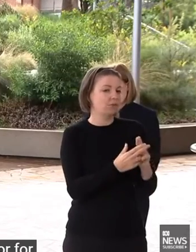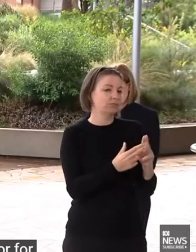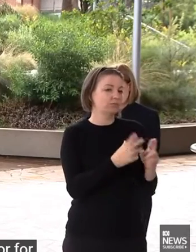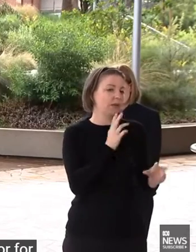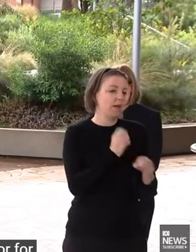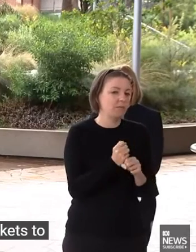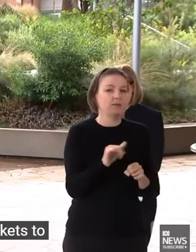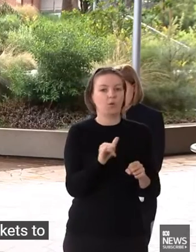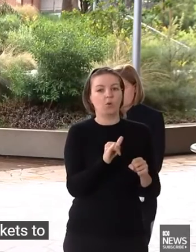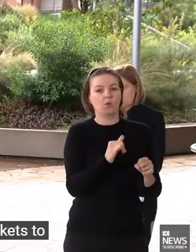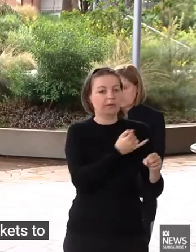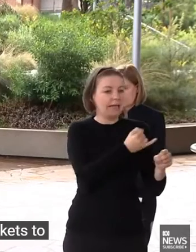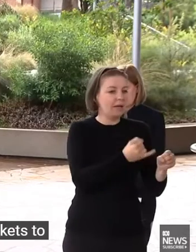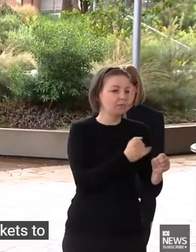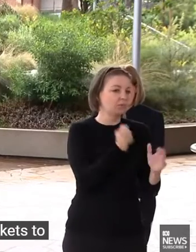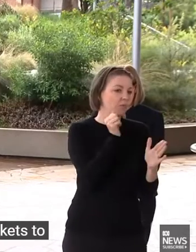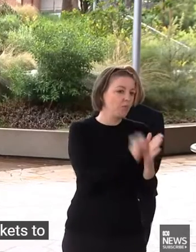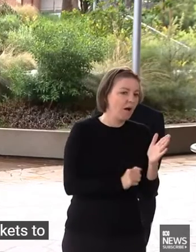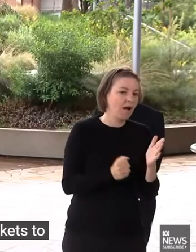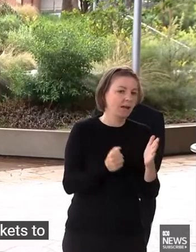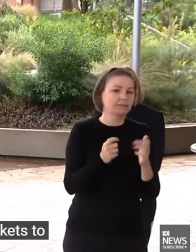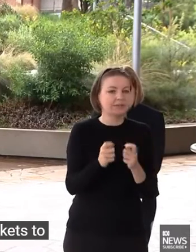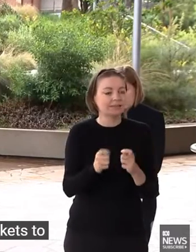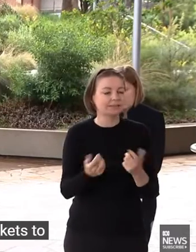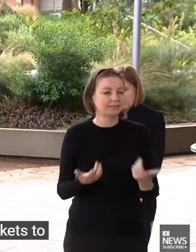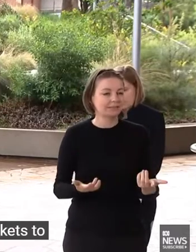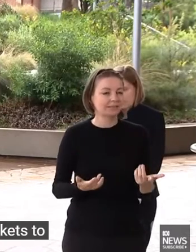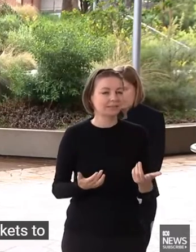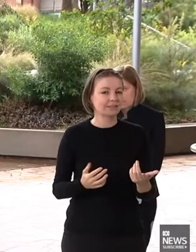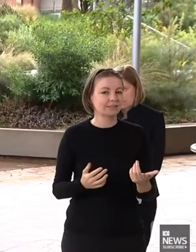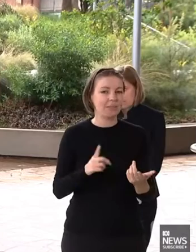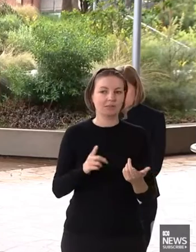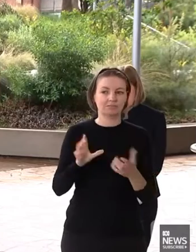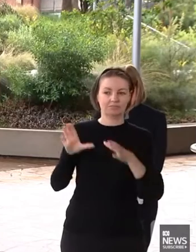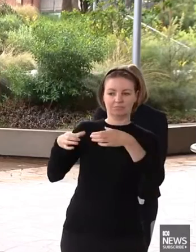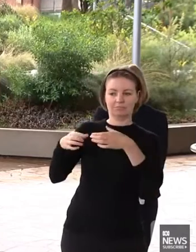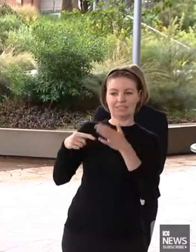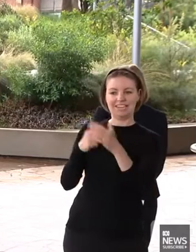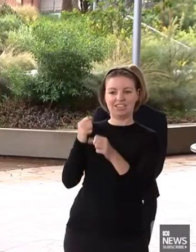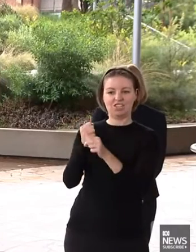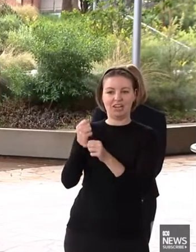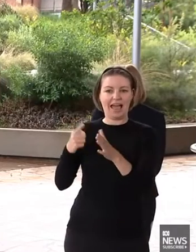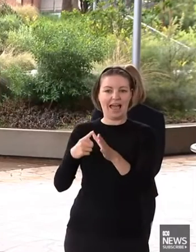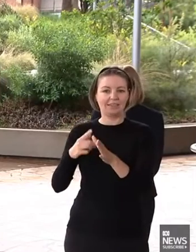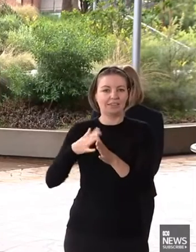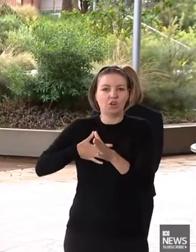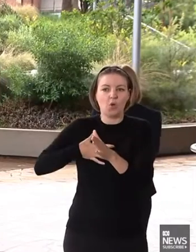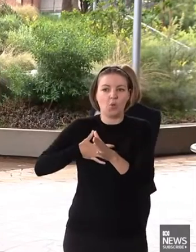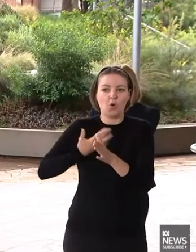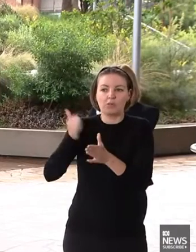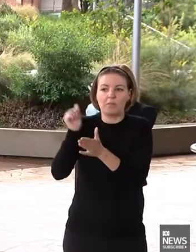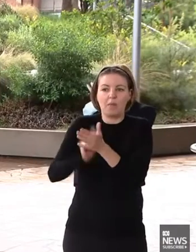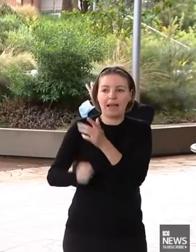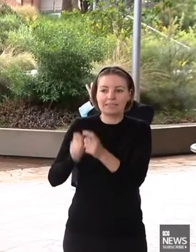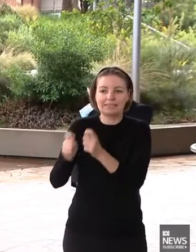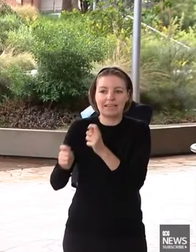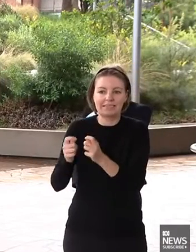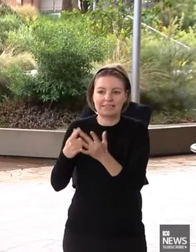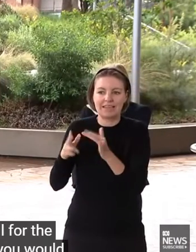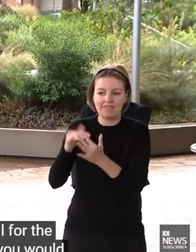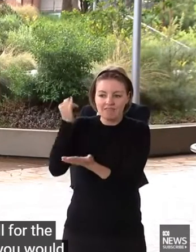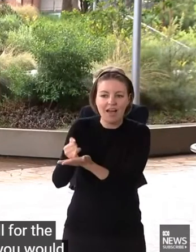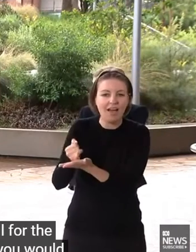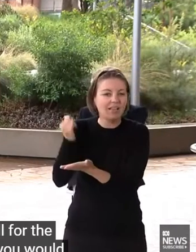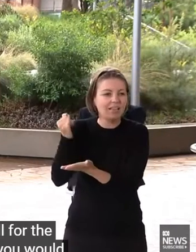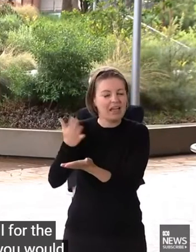you would assume from the TGA's perspective, there's no point in curing a rapid antigen test if it doesn't actually work.